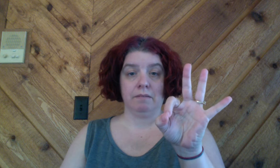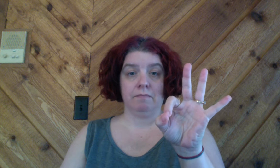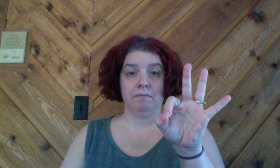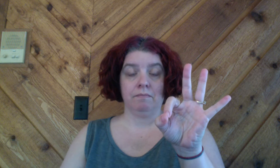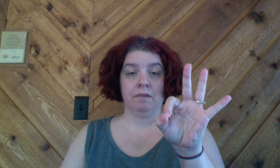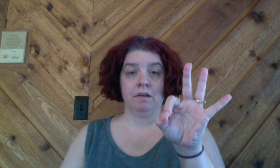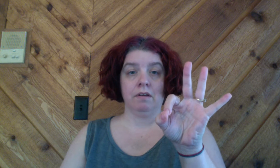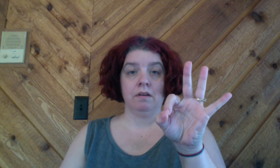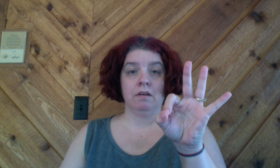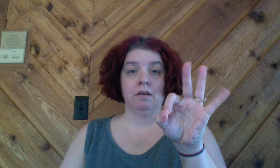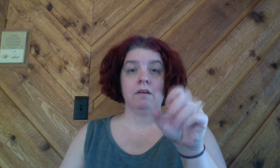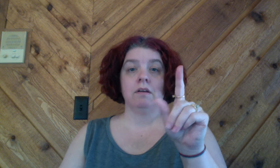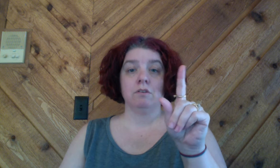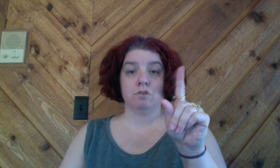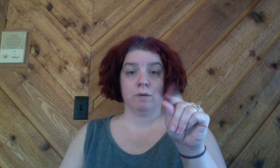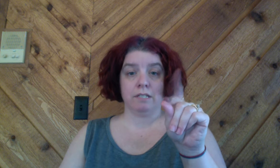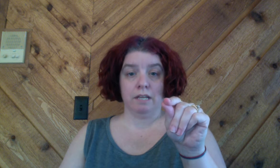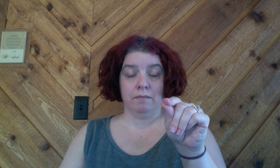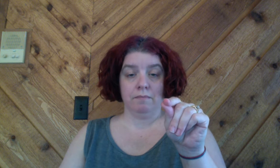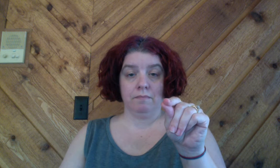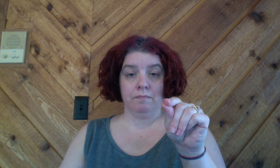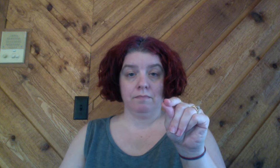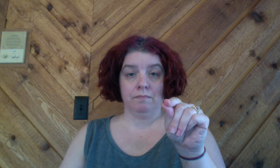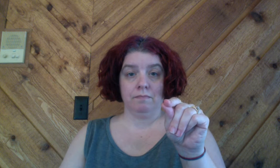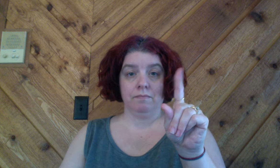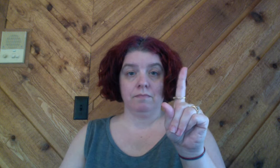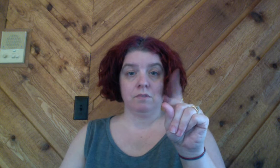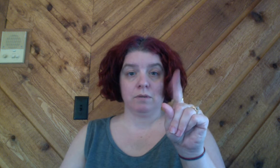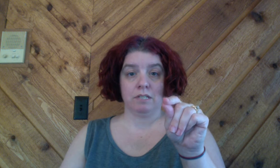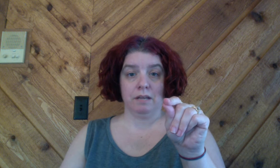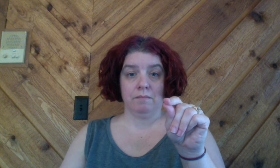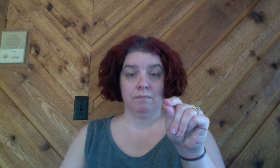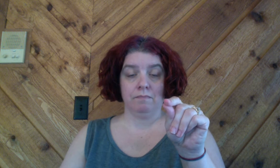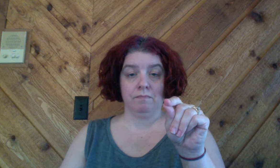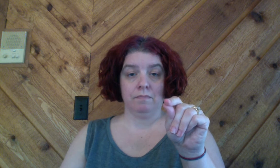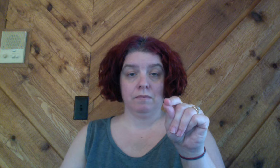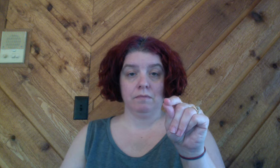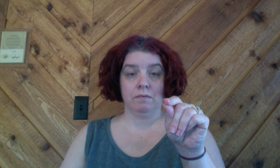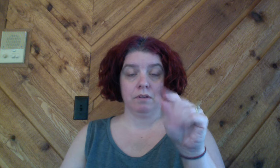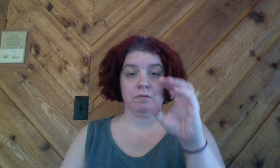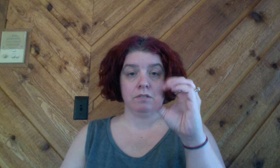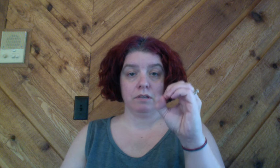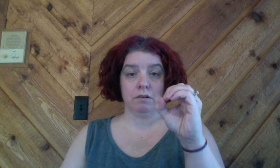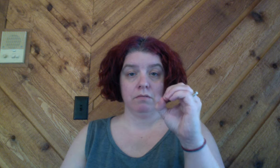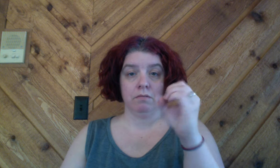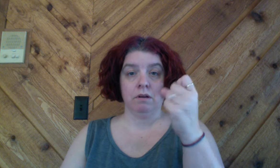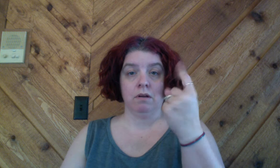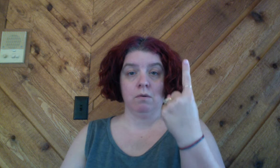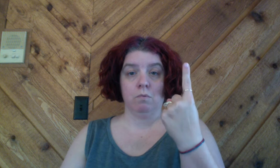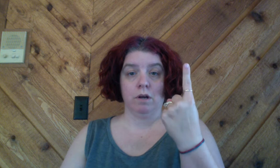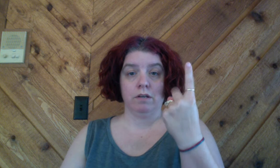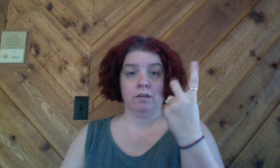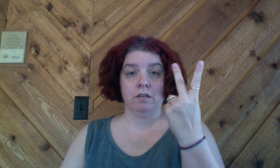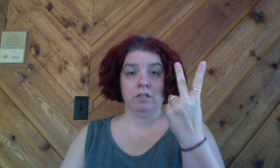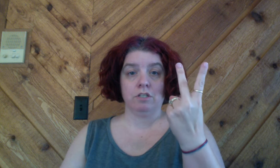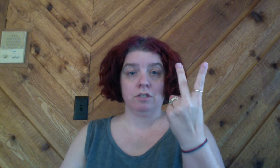20 20 20 so 0 1 2